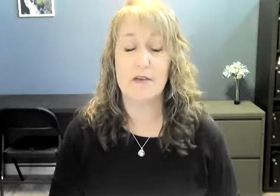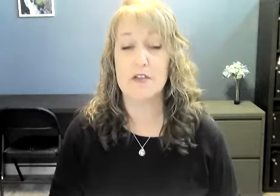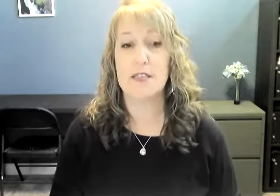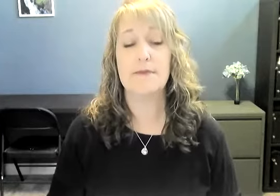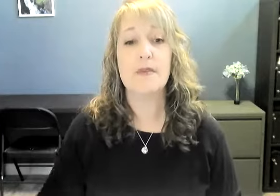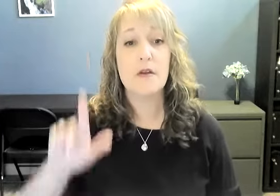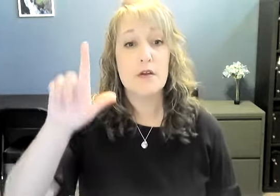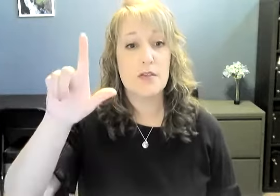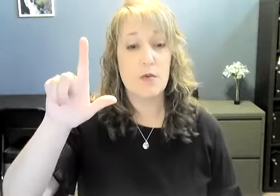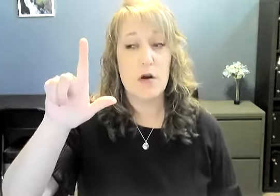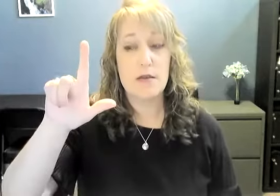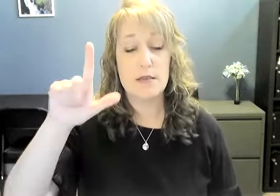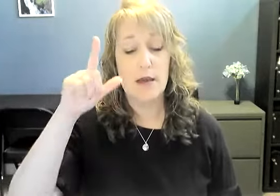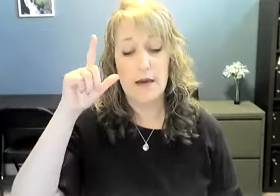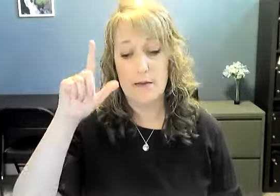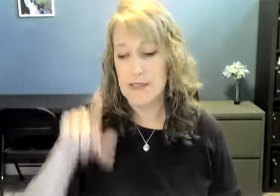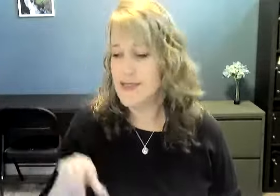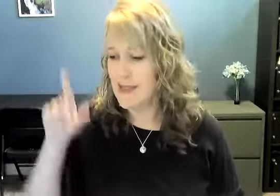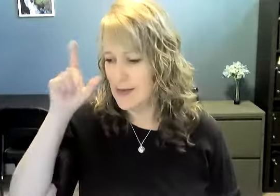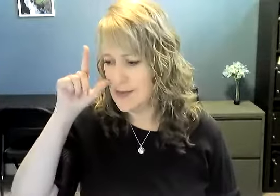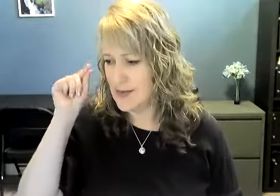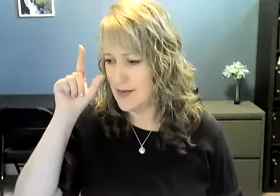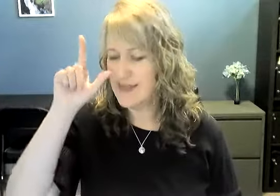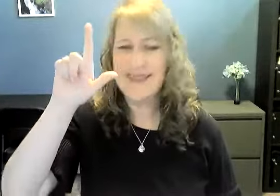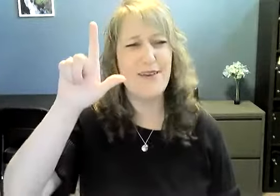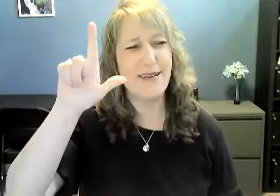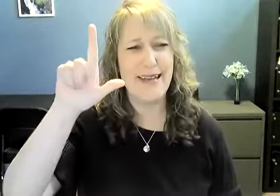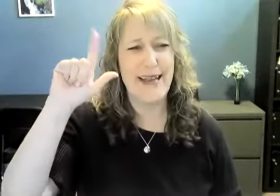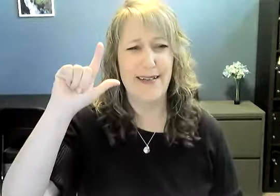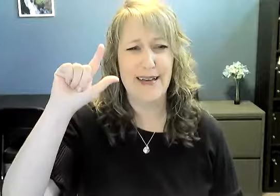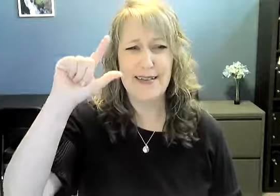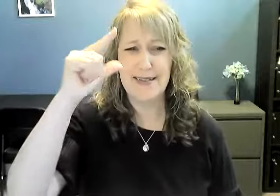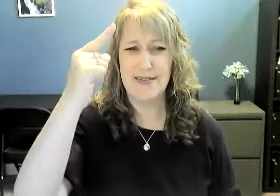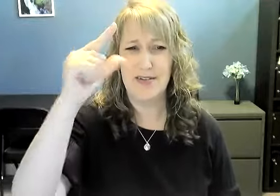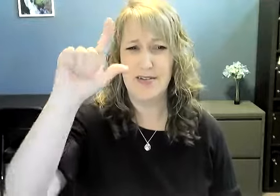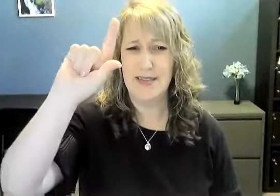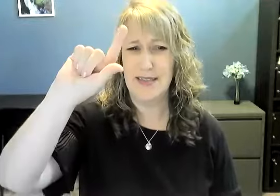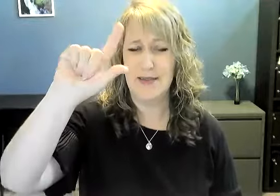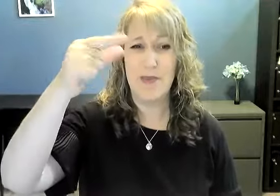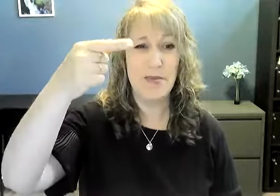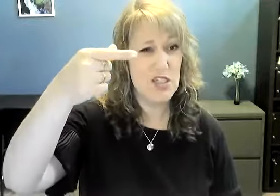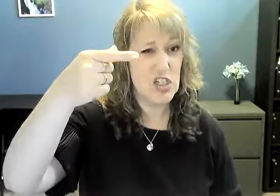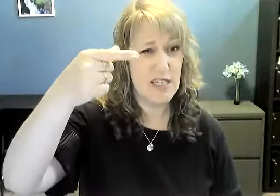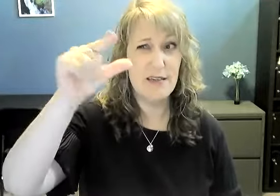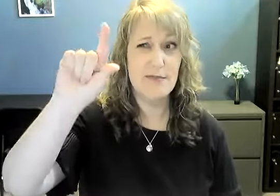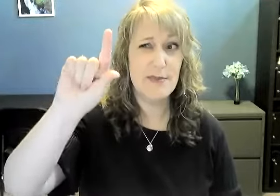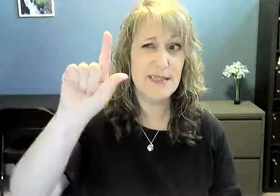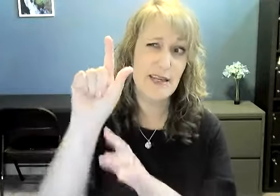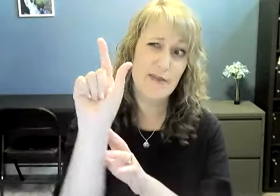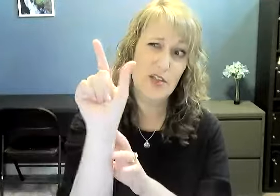University. So you want, let's see, how does it start? It's not really an L. kind of starts like maybe a G. Maybe it's kind of a